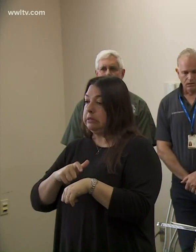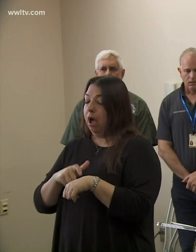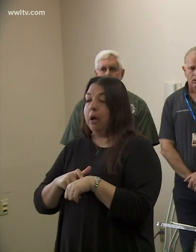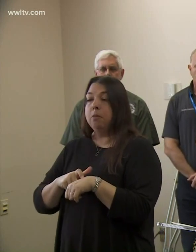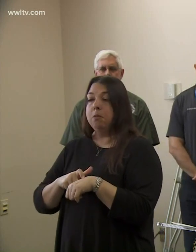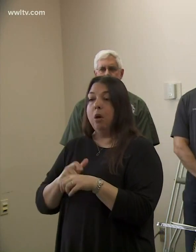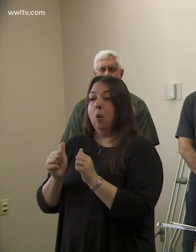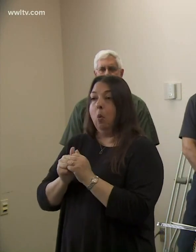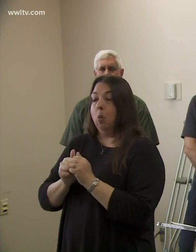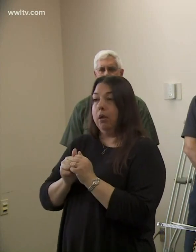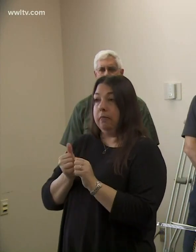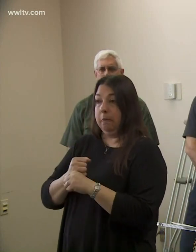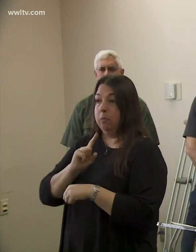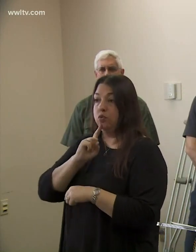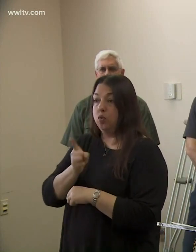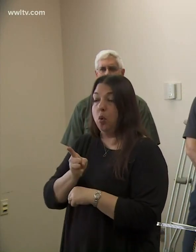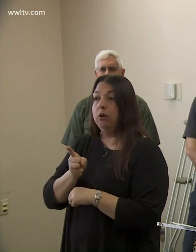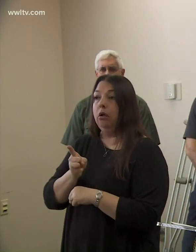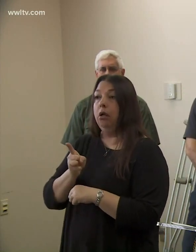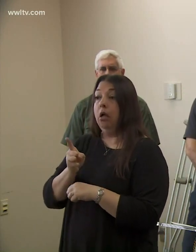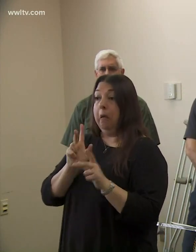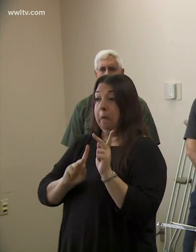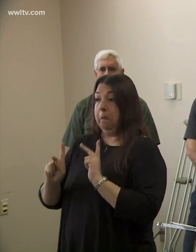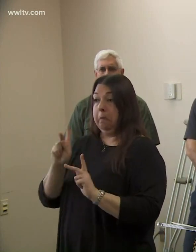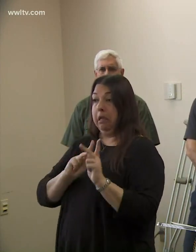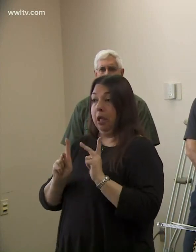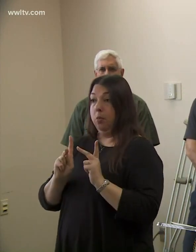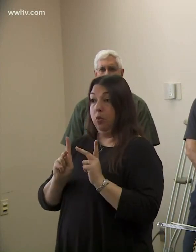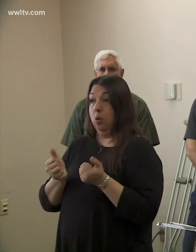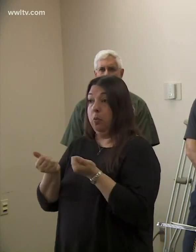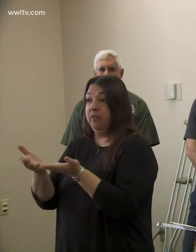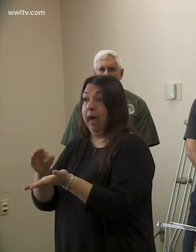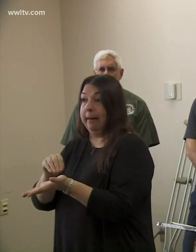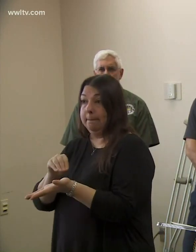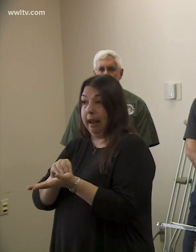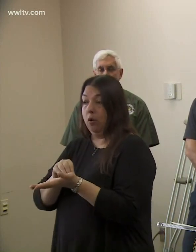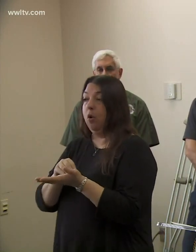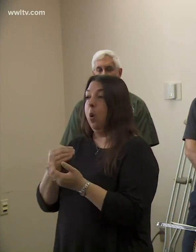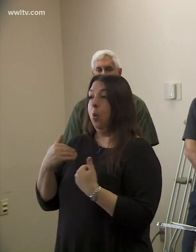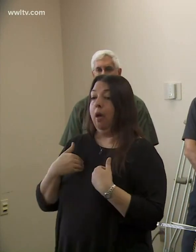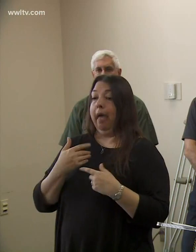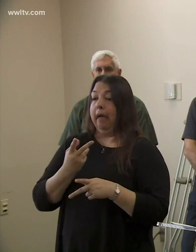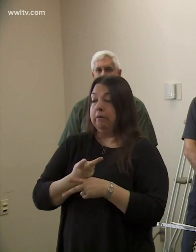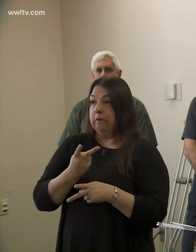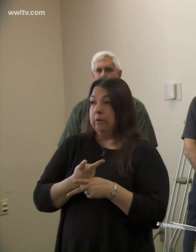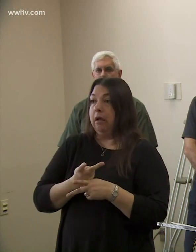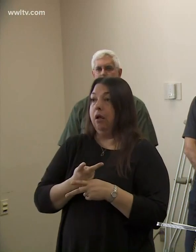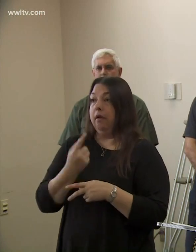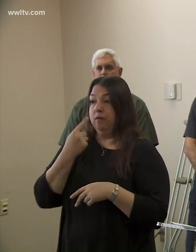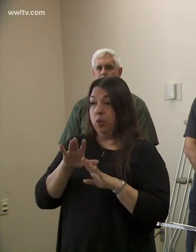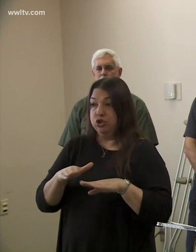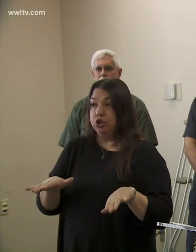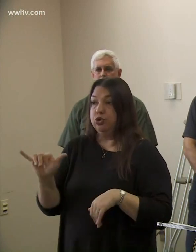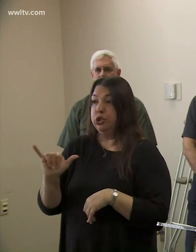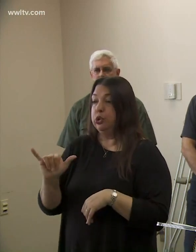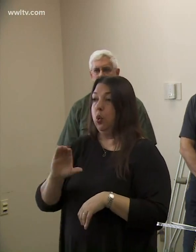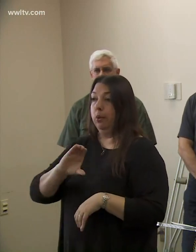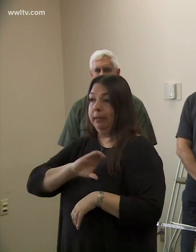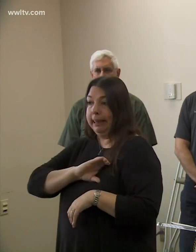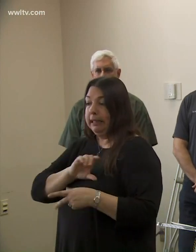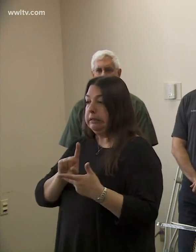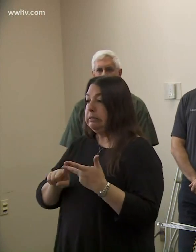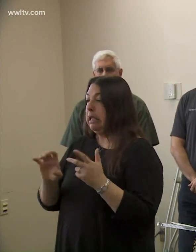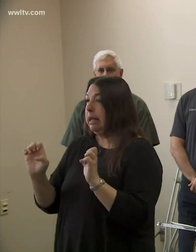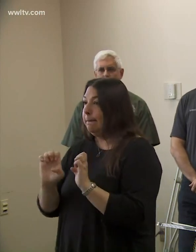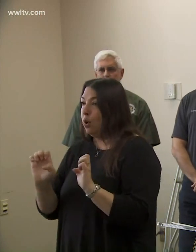with ensuring that individuals that provide medical care will have child care, individuals in law enforcement, uh, individuals in